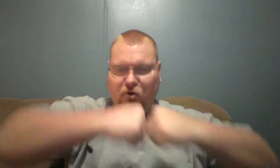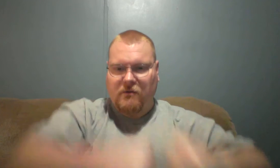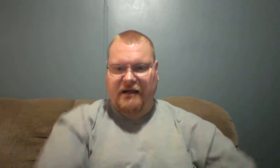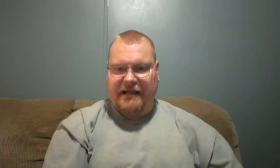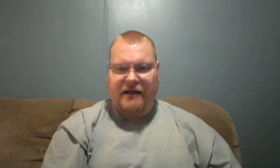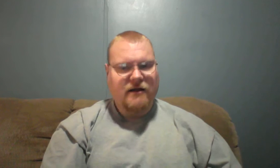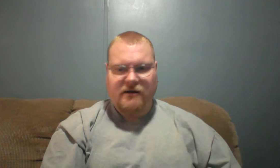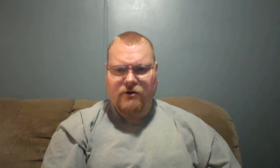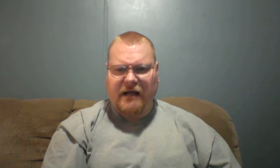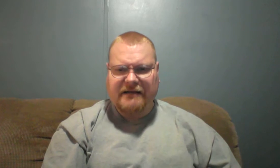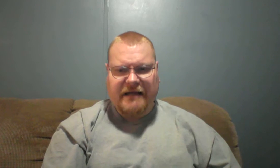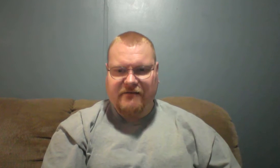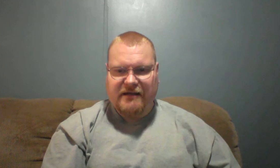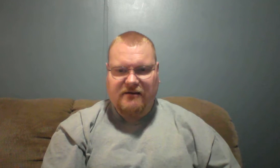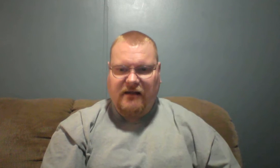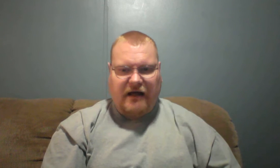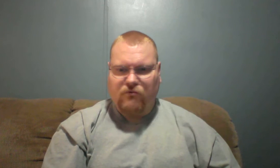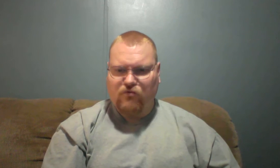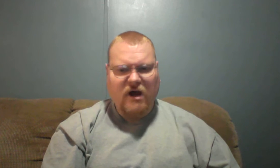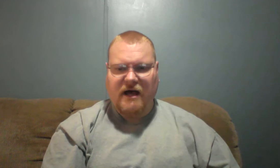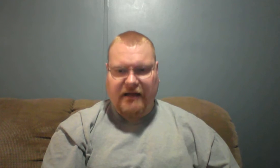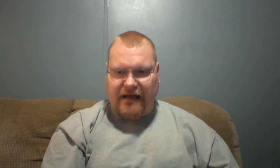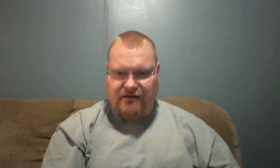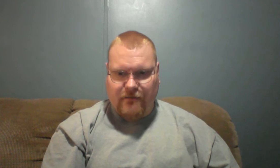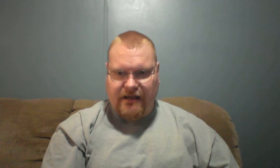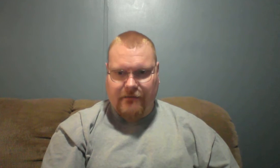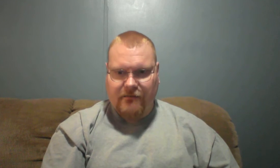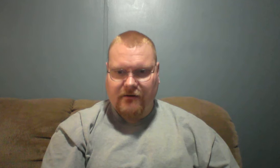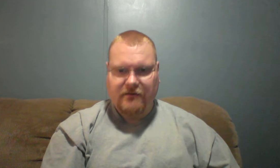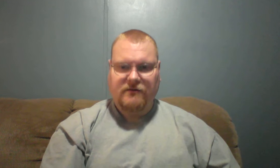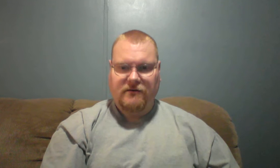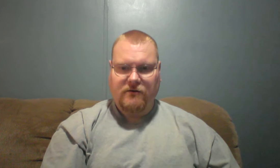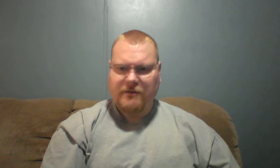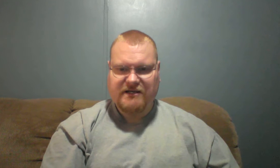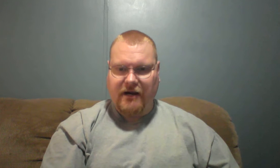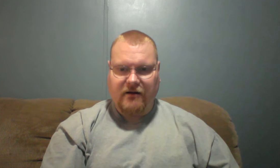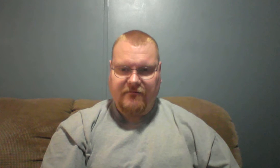like that. Do like David did. like to run out to meet him. Don't be scared of him.